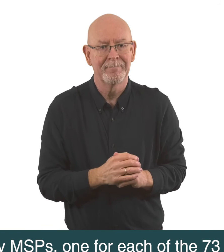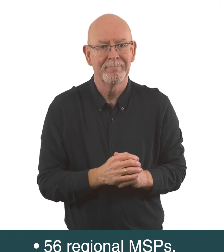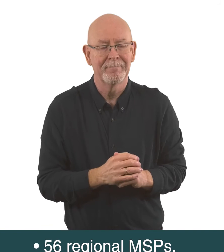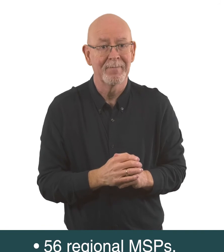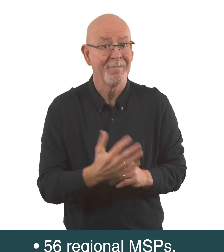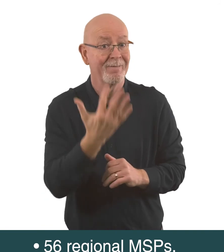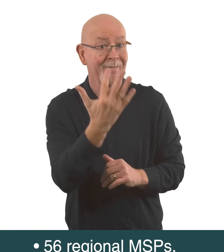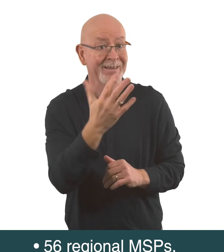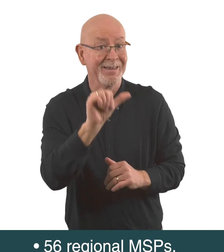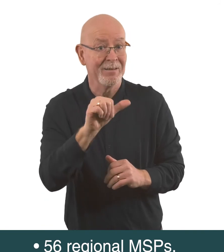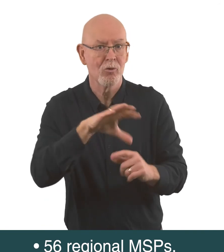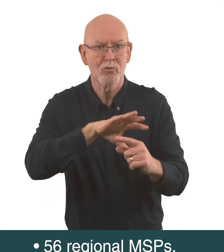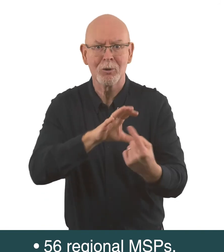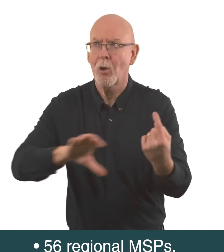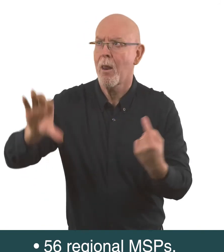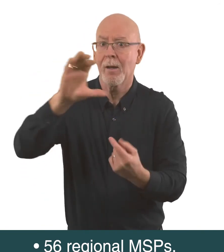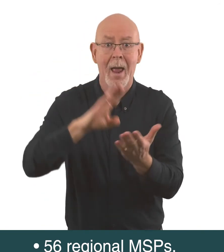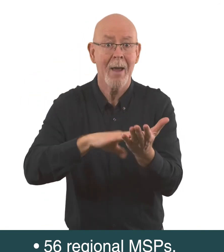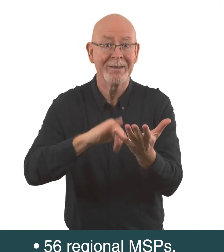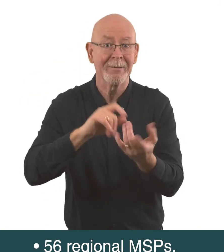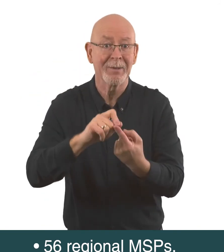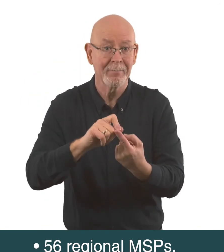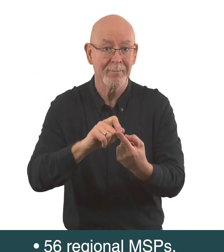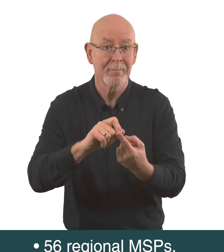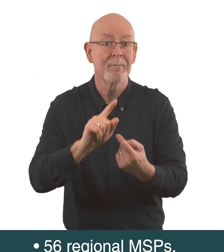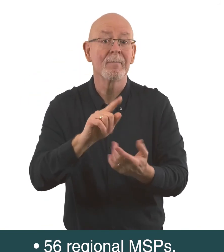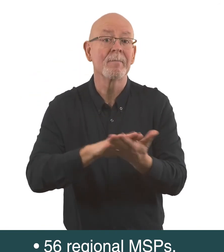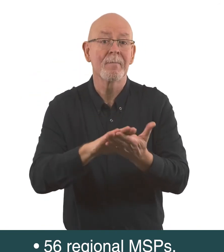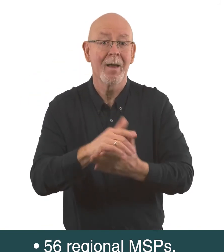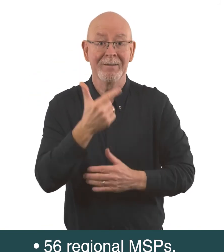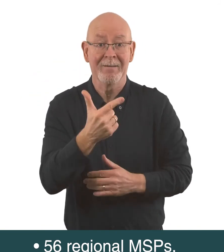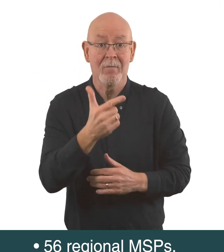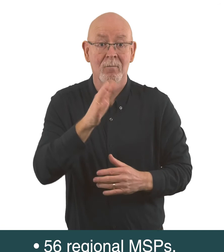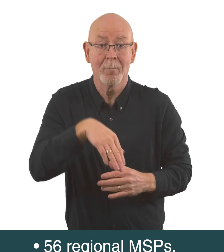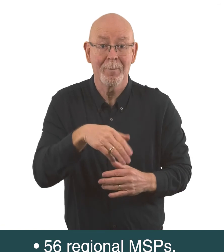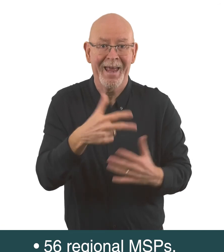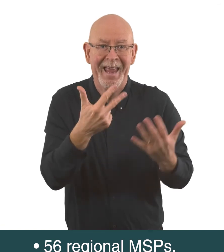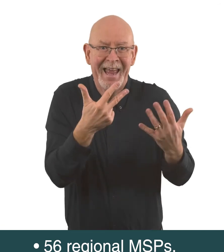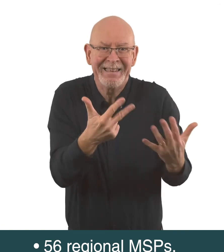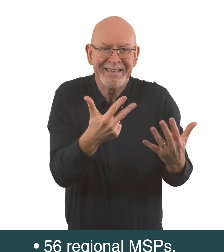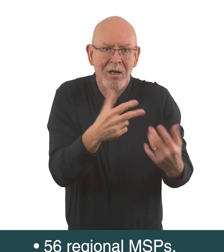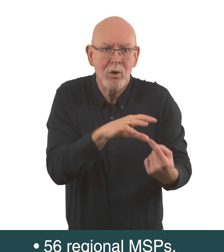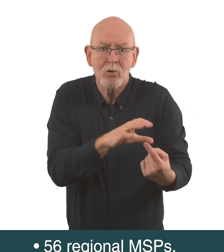56 regional MSPs, seven for each of the eight electoral regions in Scotland.